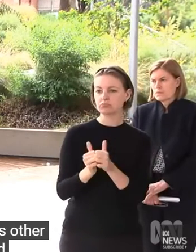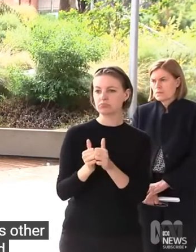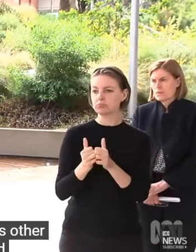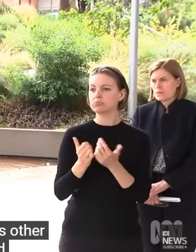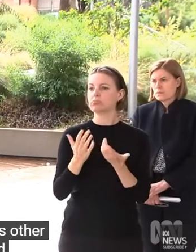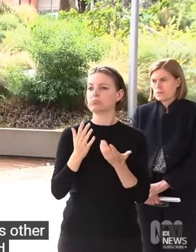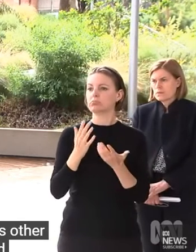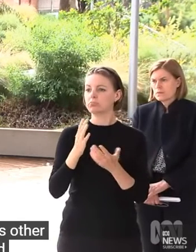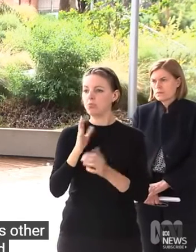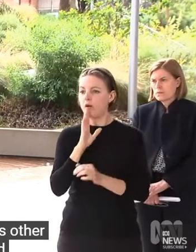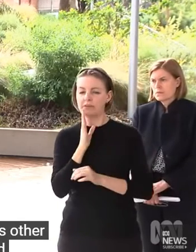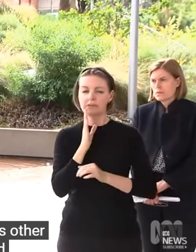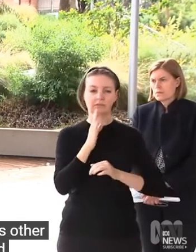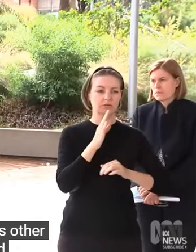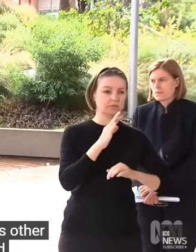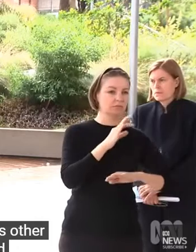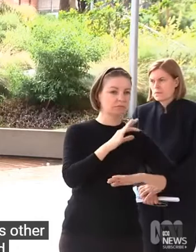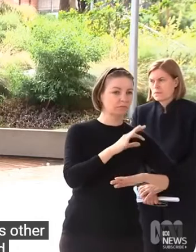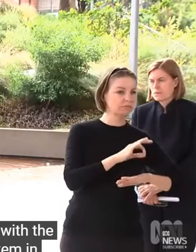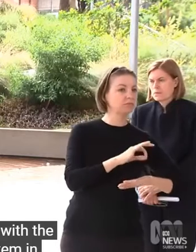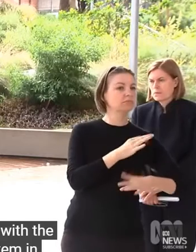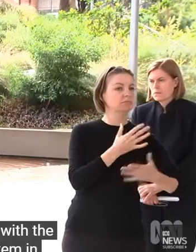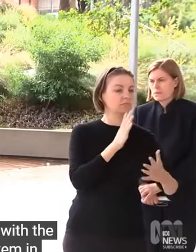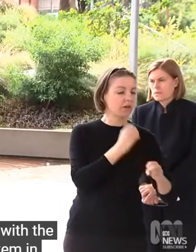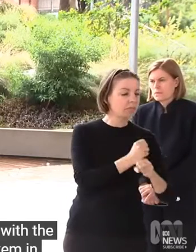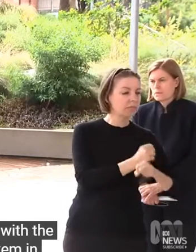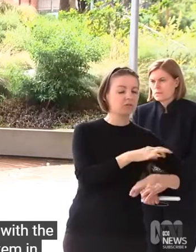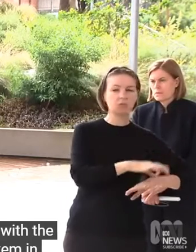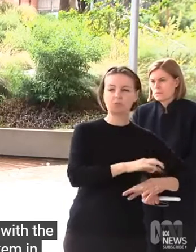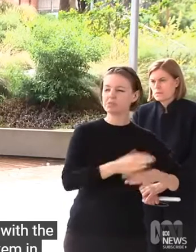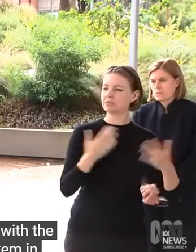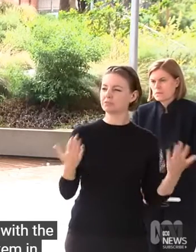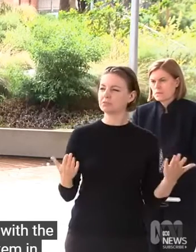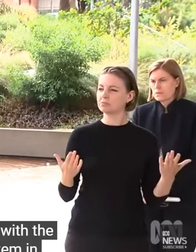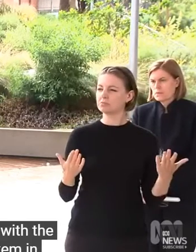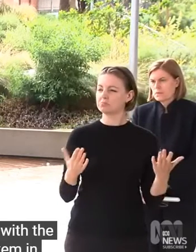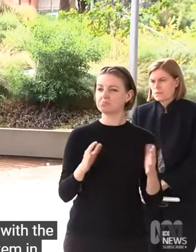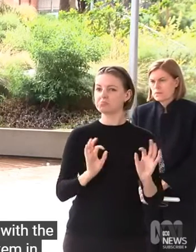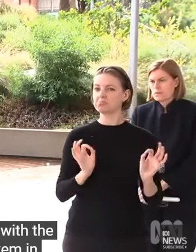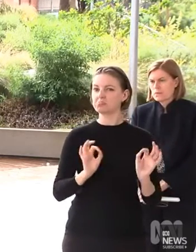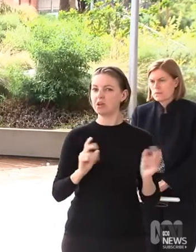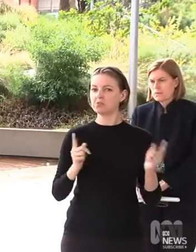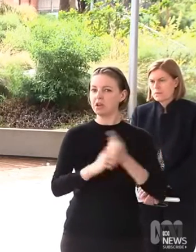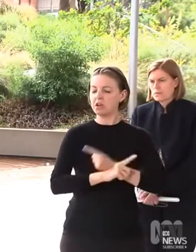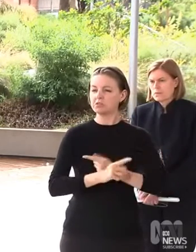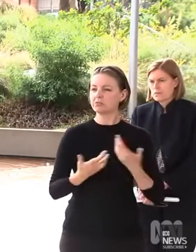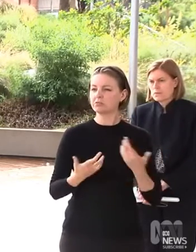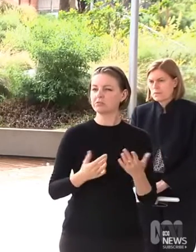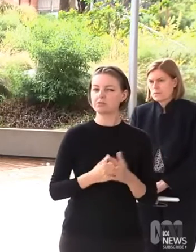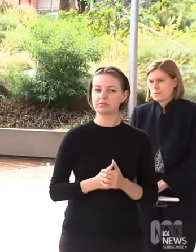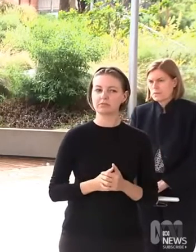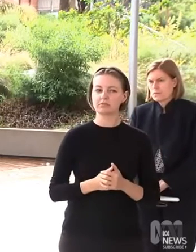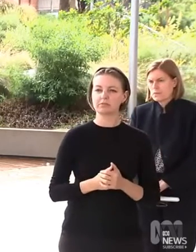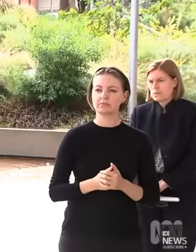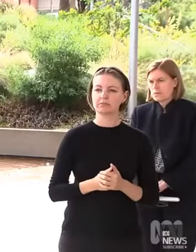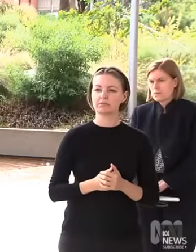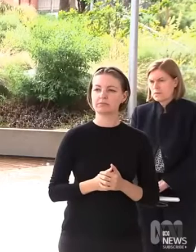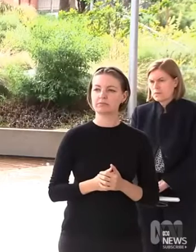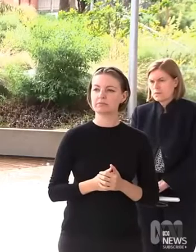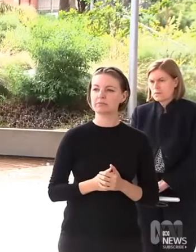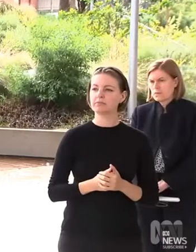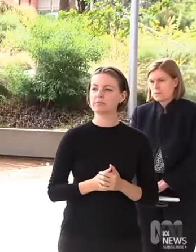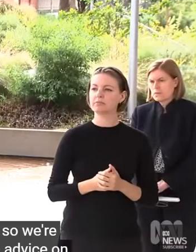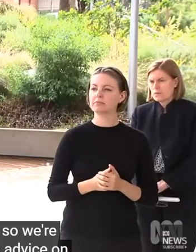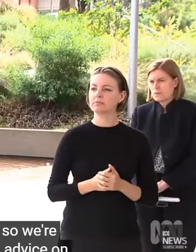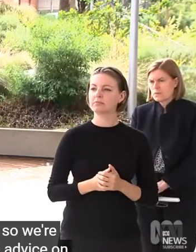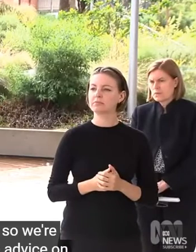during COVID. So, look, I'll continue to take advice on that, but my understanding is not from that. Premier, can't say they're dealing with hundreds of